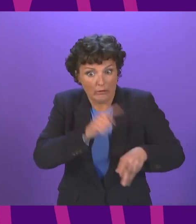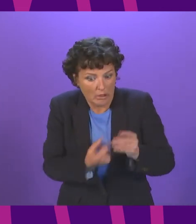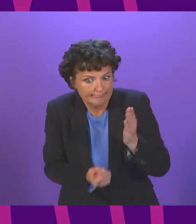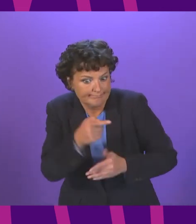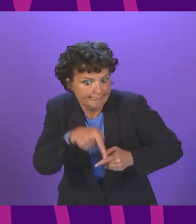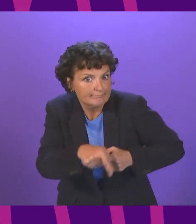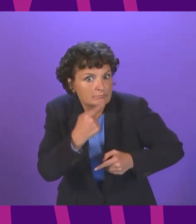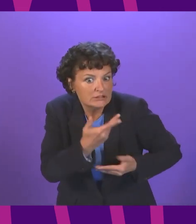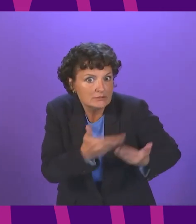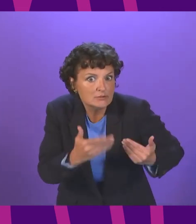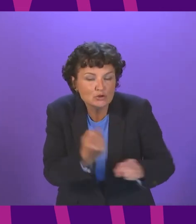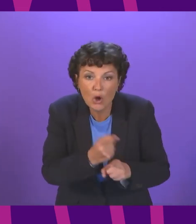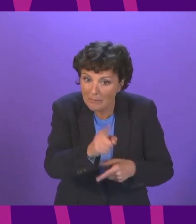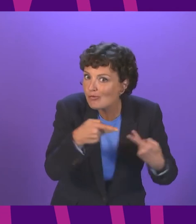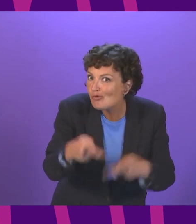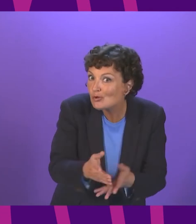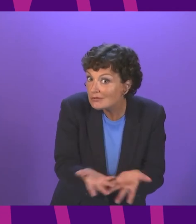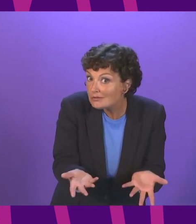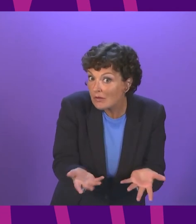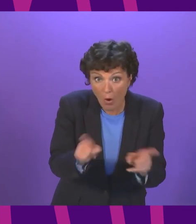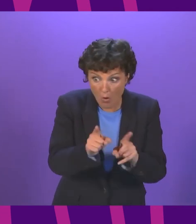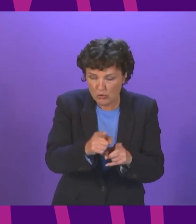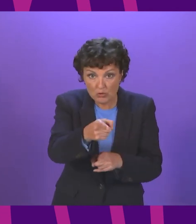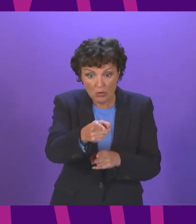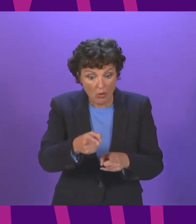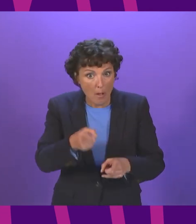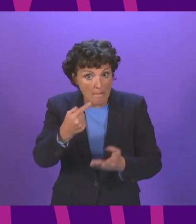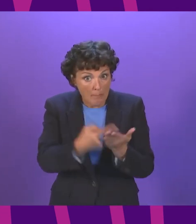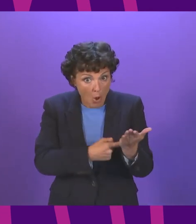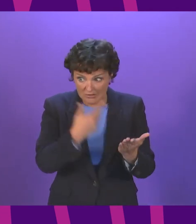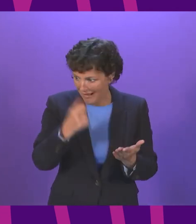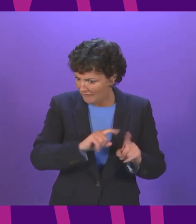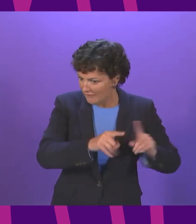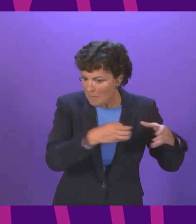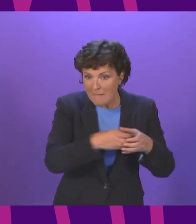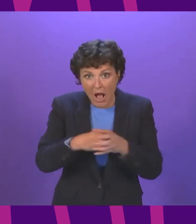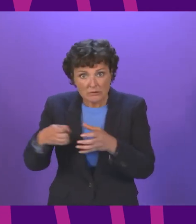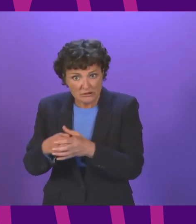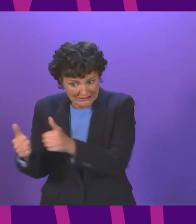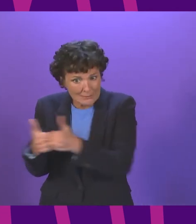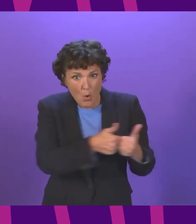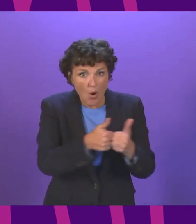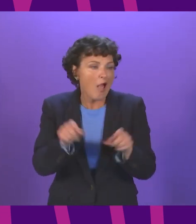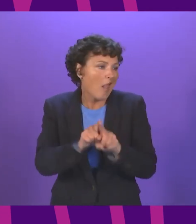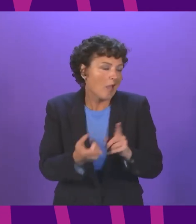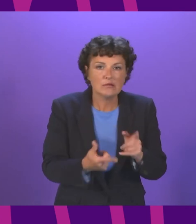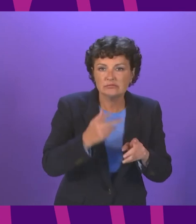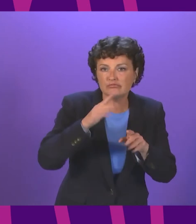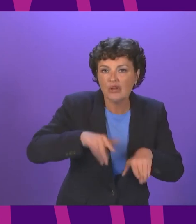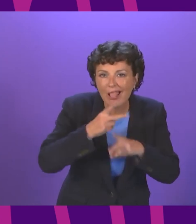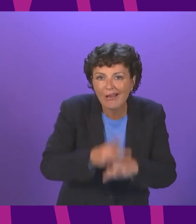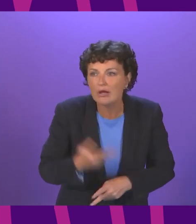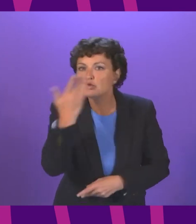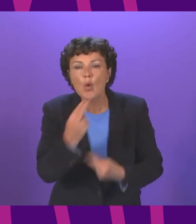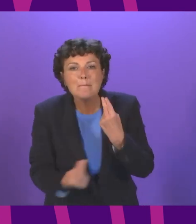and even there are those policies which have cross-party support that many have been pushing for years on childcare on school meals